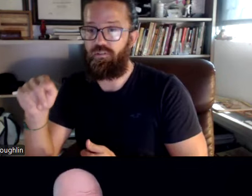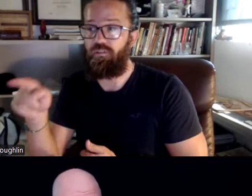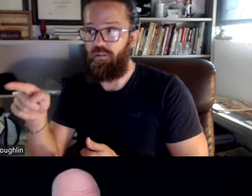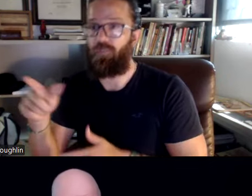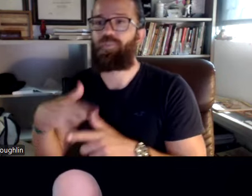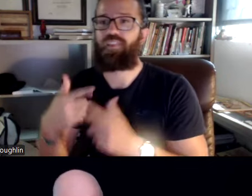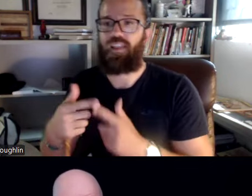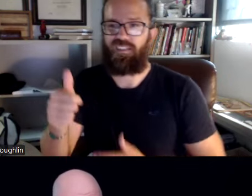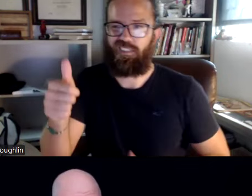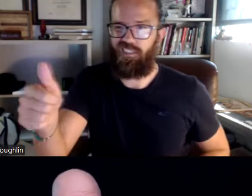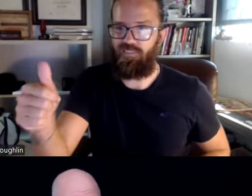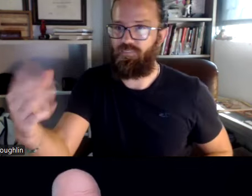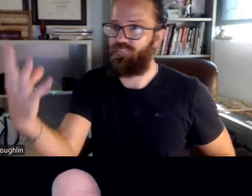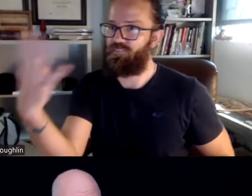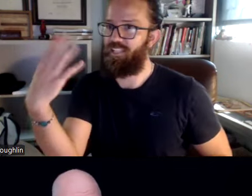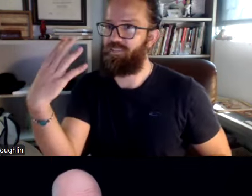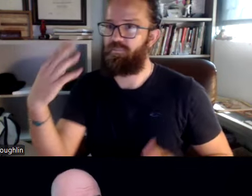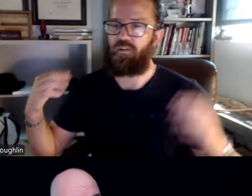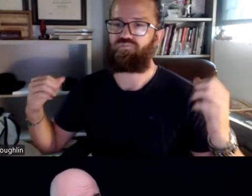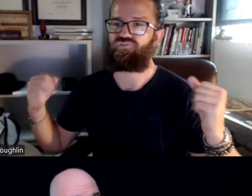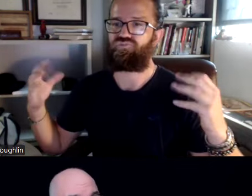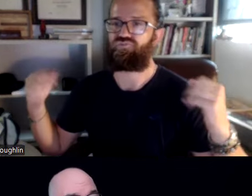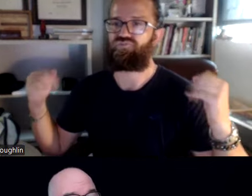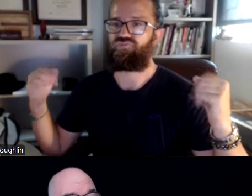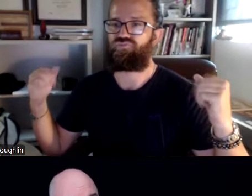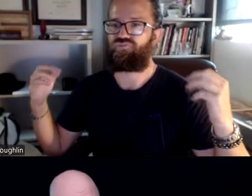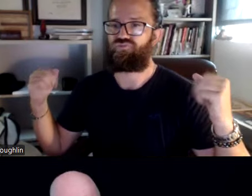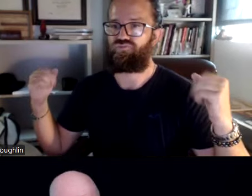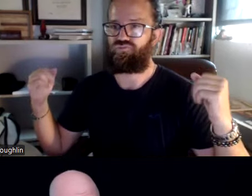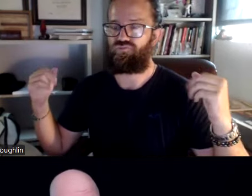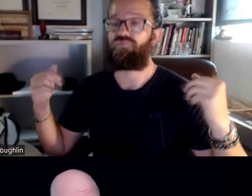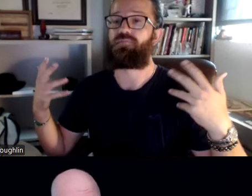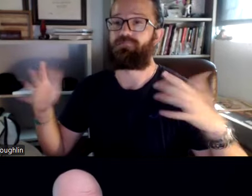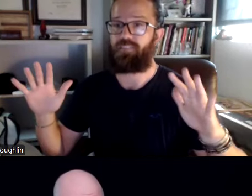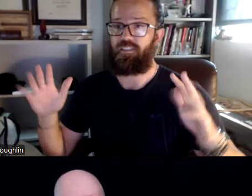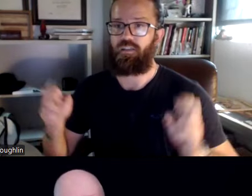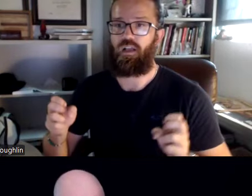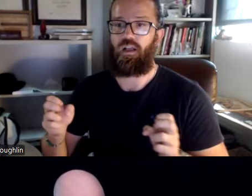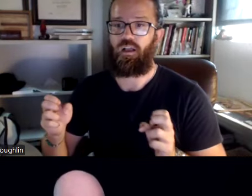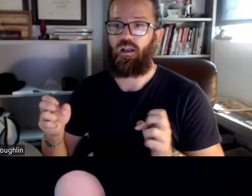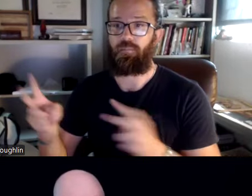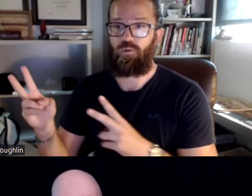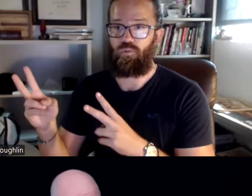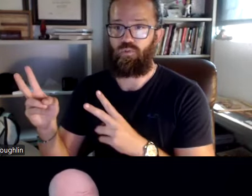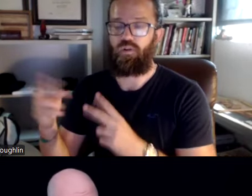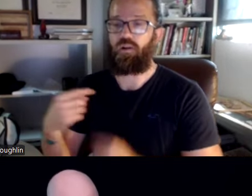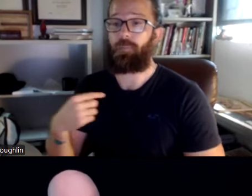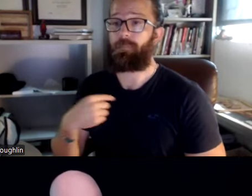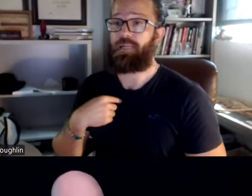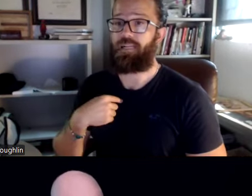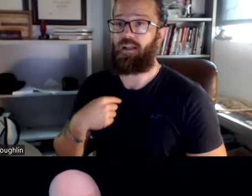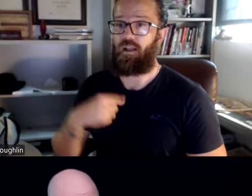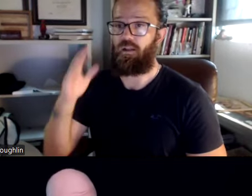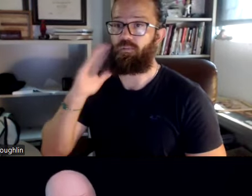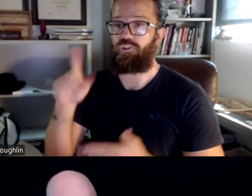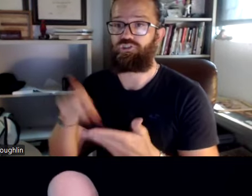each unit. And then you are going to implement these things in a video that you'll